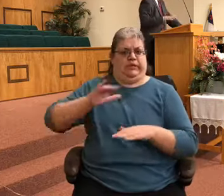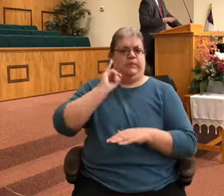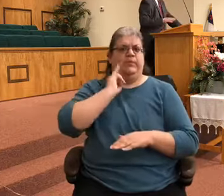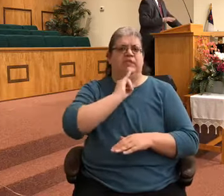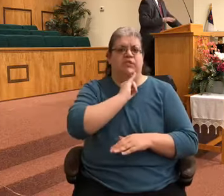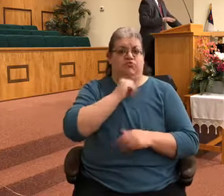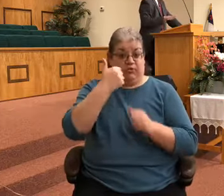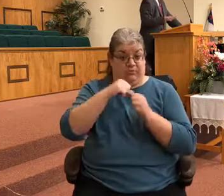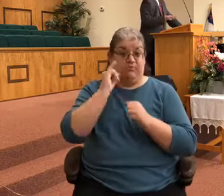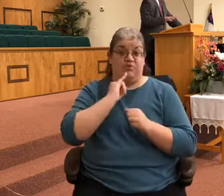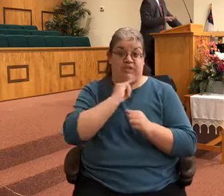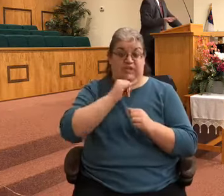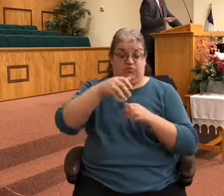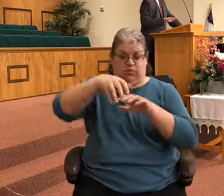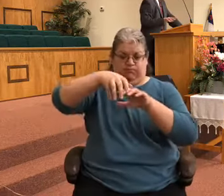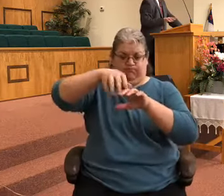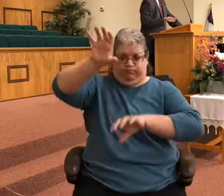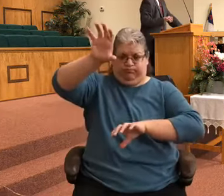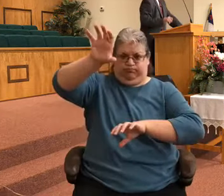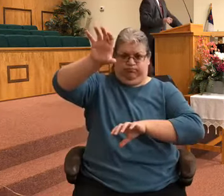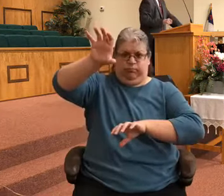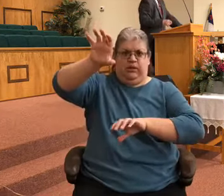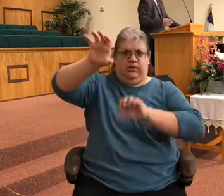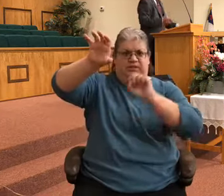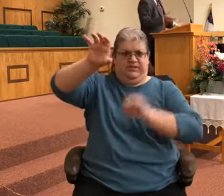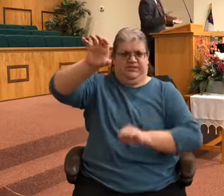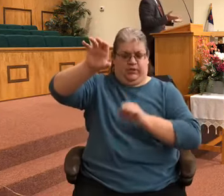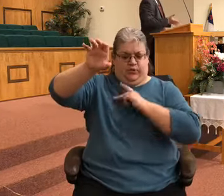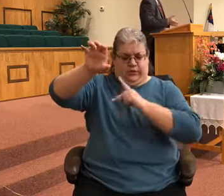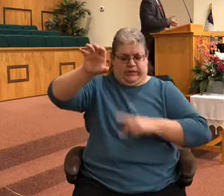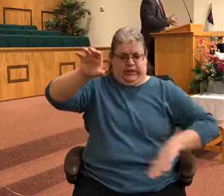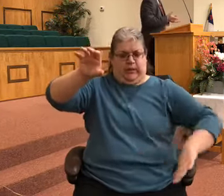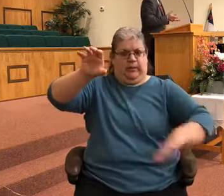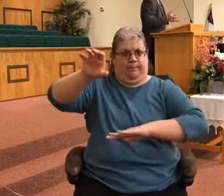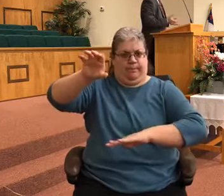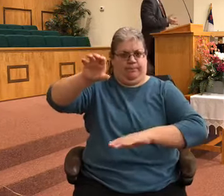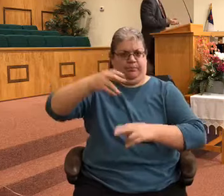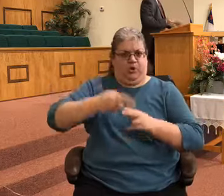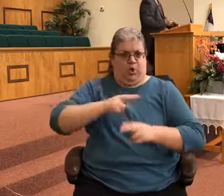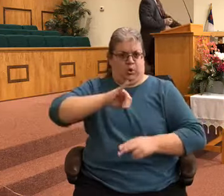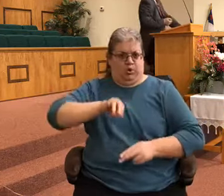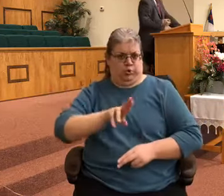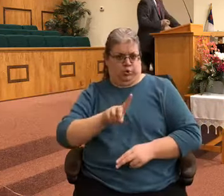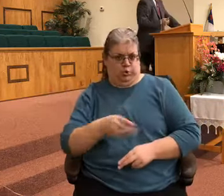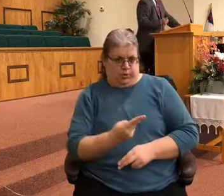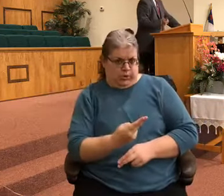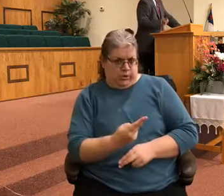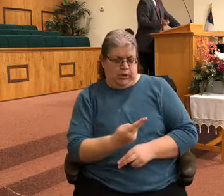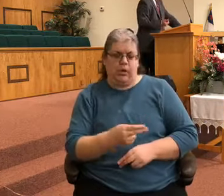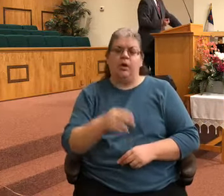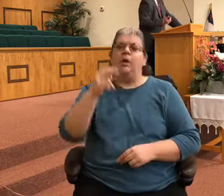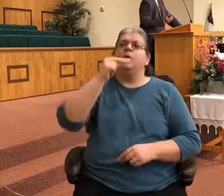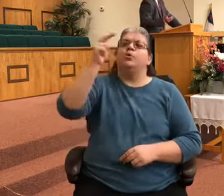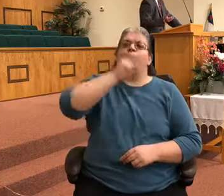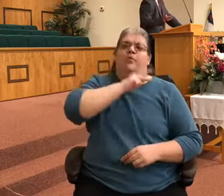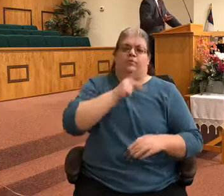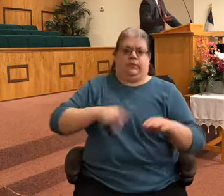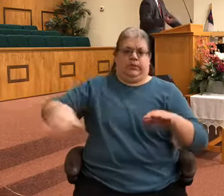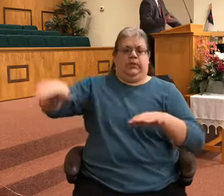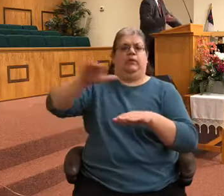two kingdoms. The southern kingdom being called Judah. And the northern kingdom actually kept the